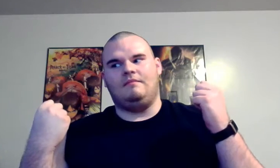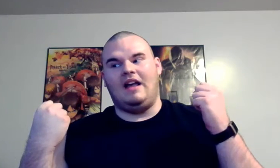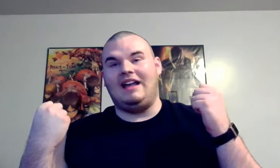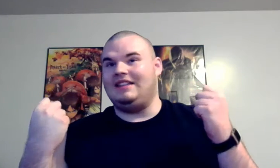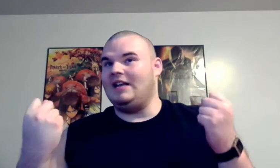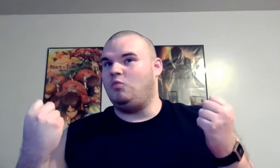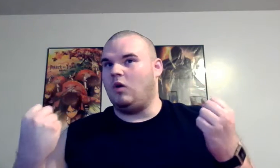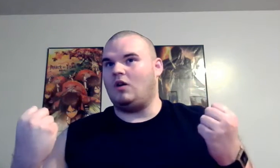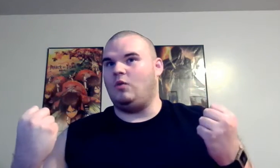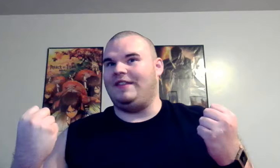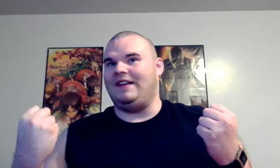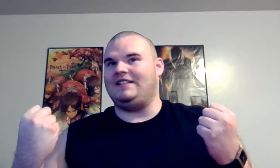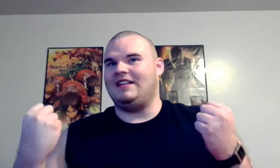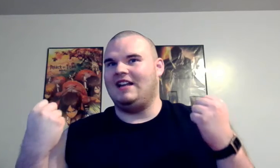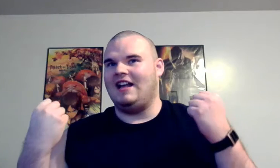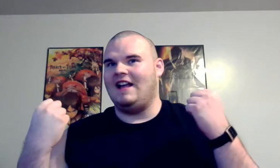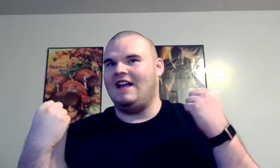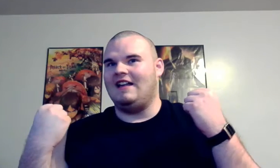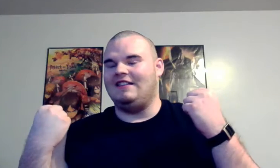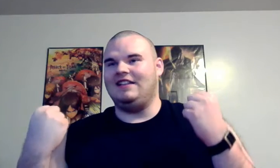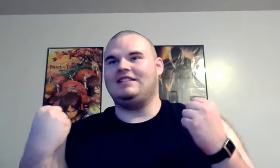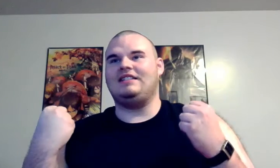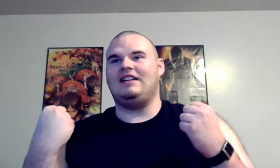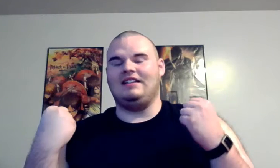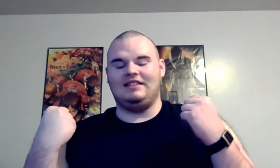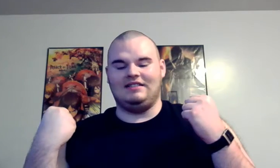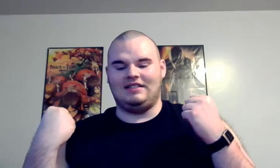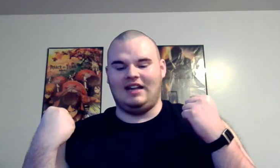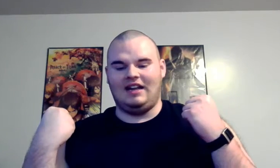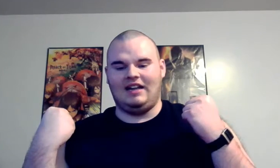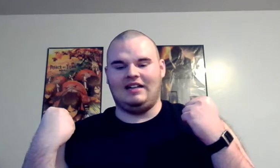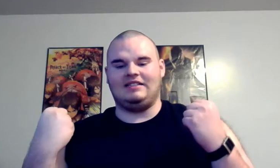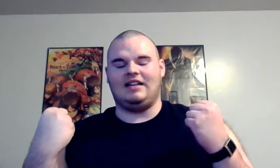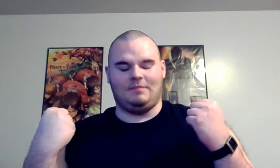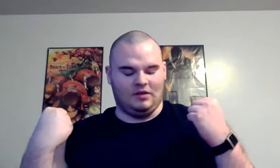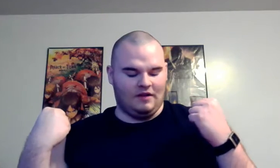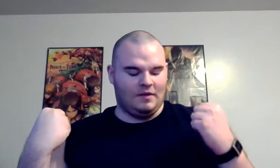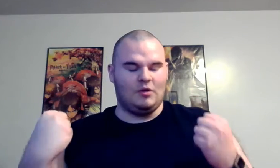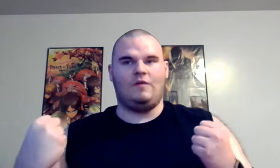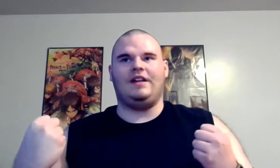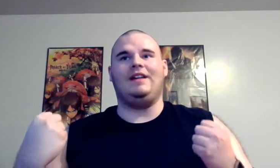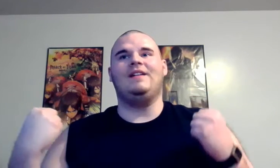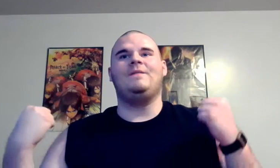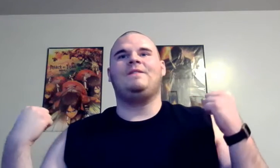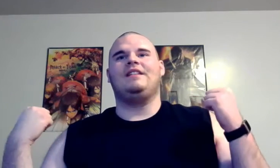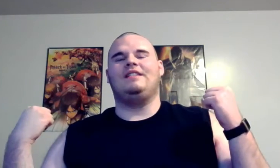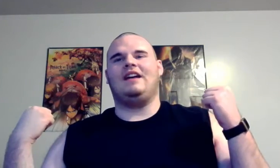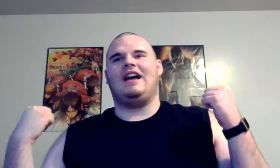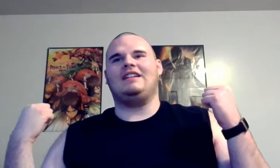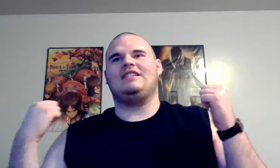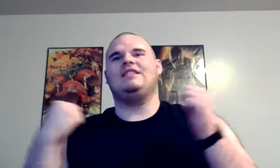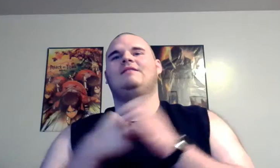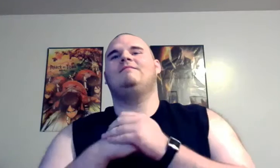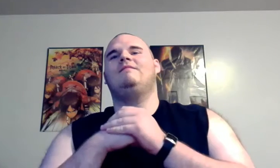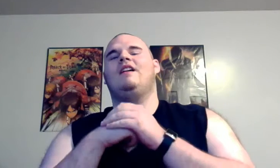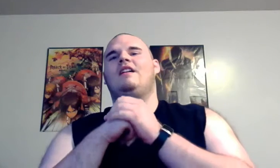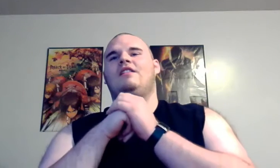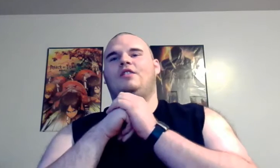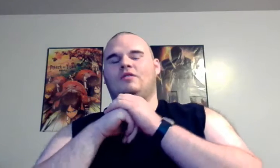and they work with it this is a example of a movie that goes